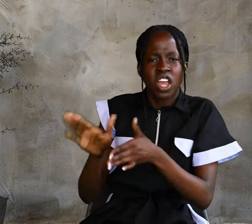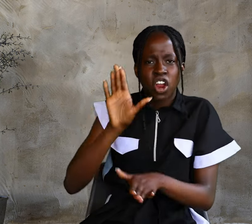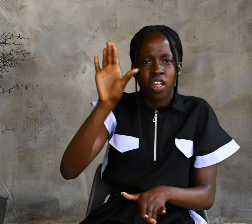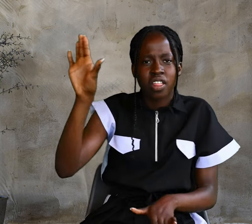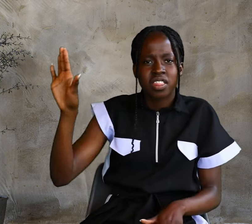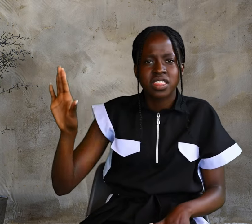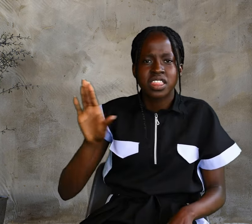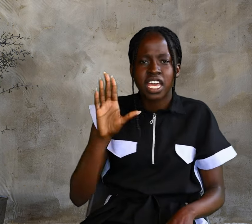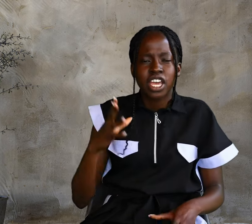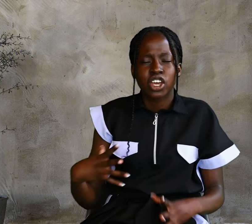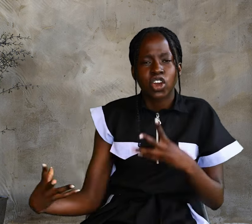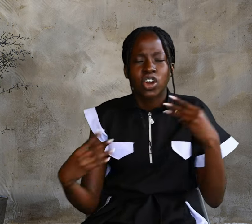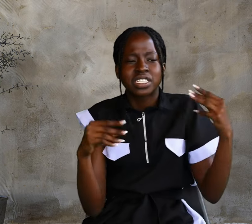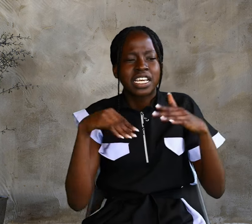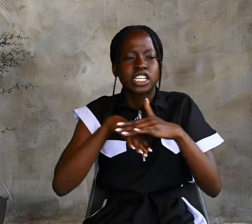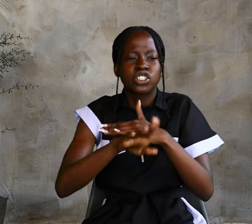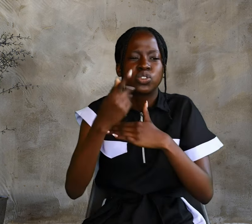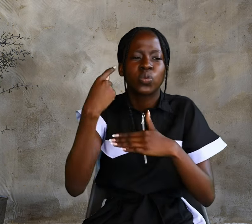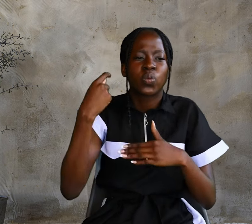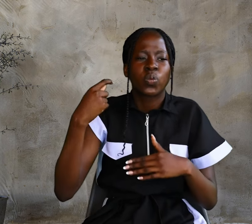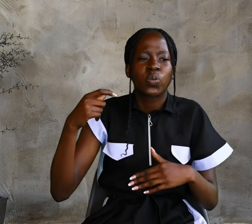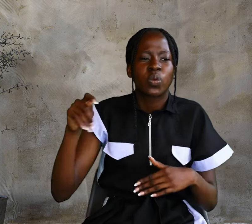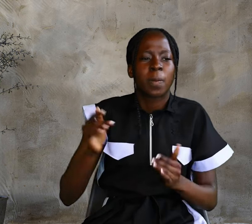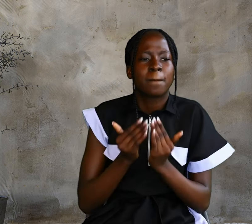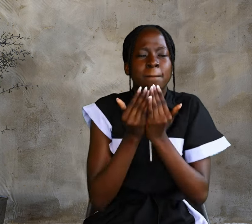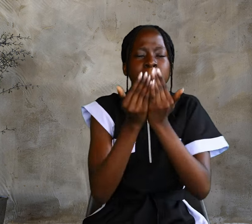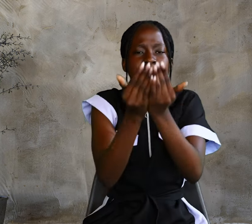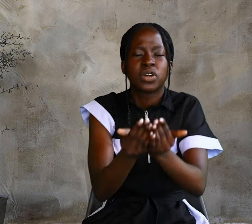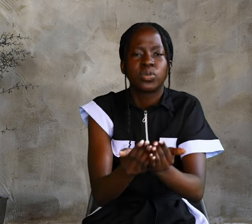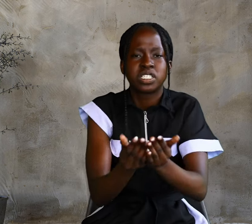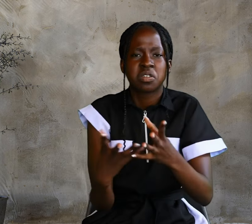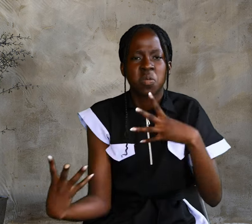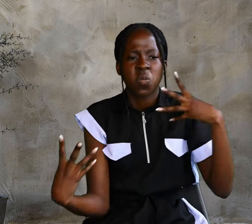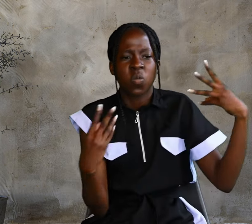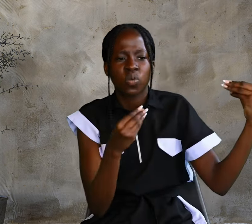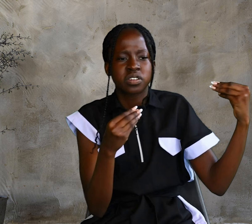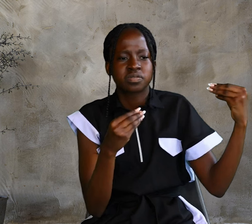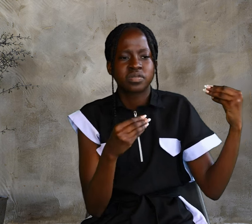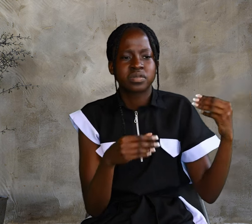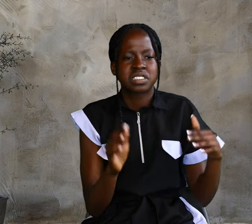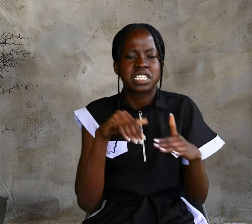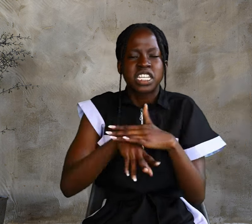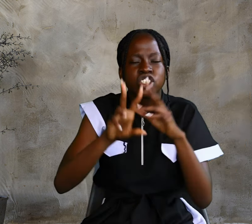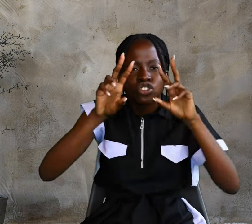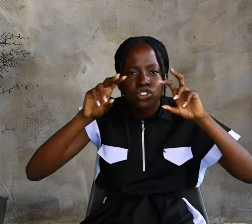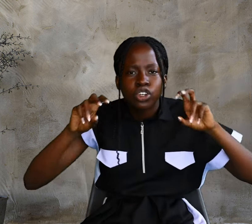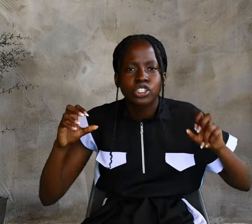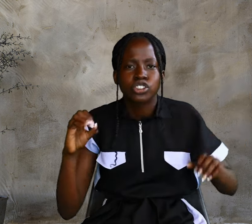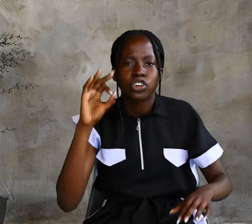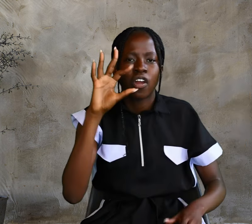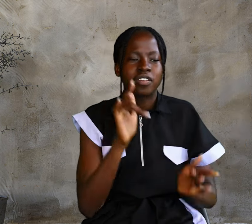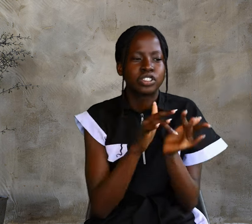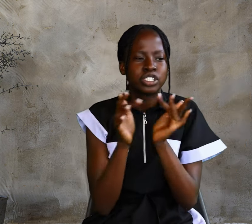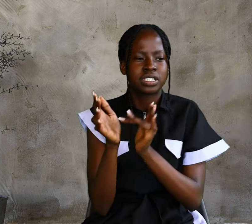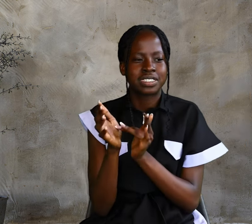they got into the boats and went to Capernaum in search of Jesus.